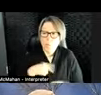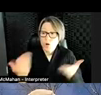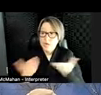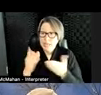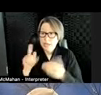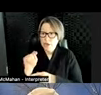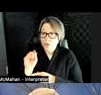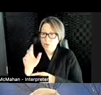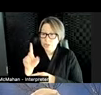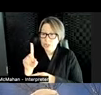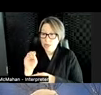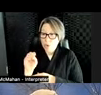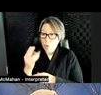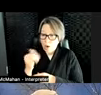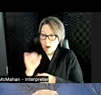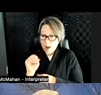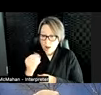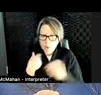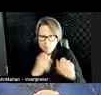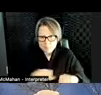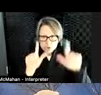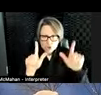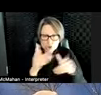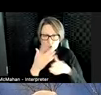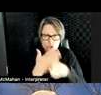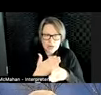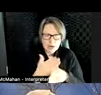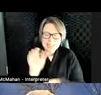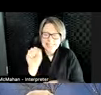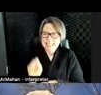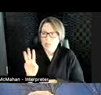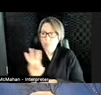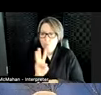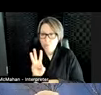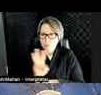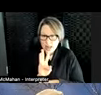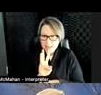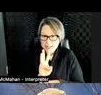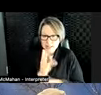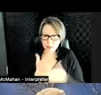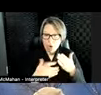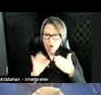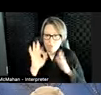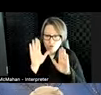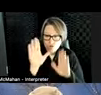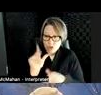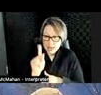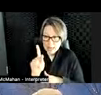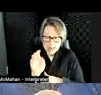find us. We are at the southwest end of the Great Lakes. And we want to